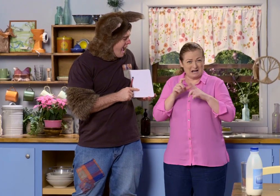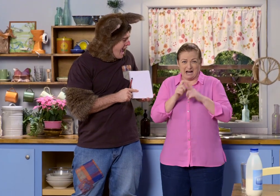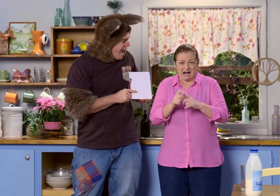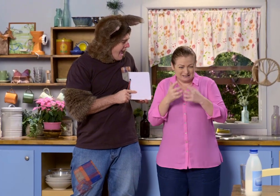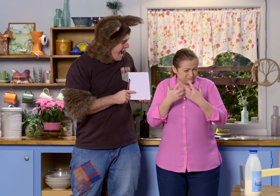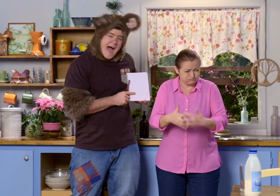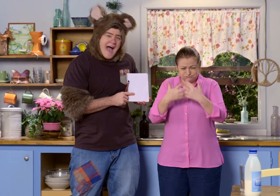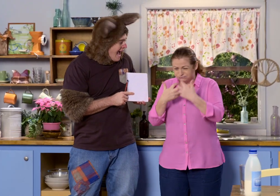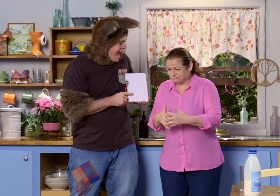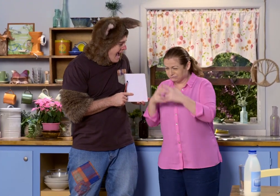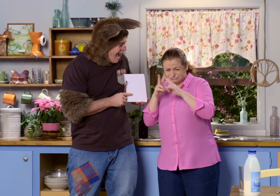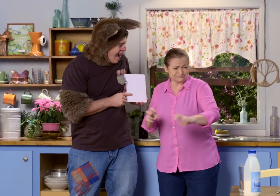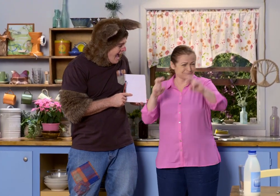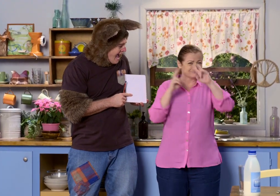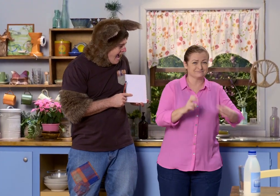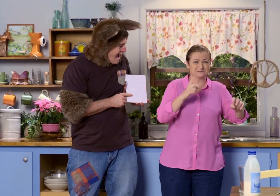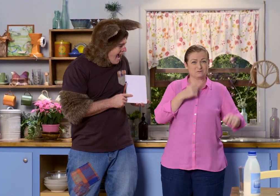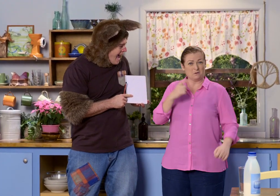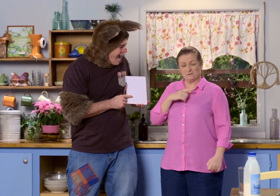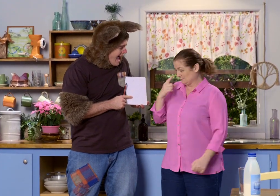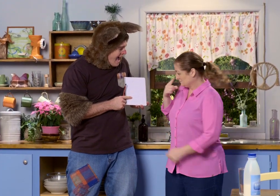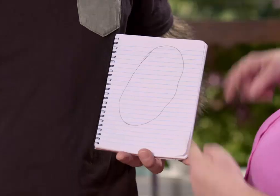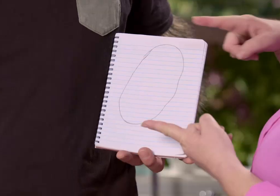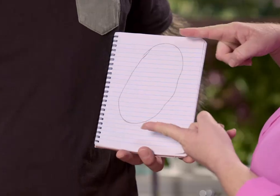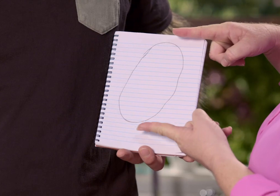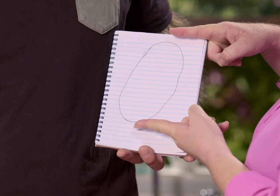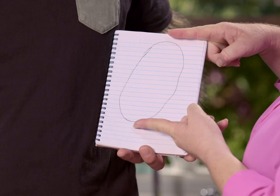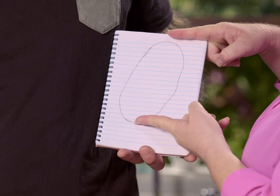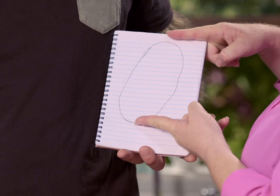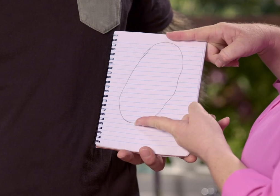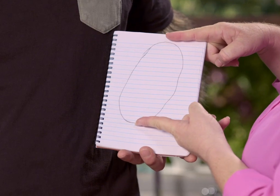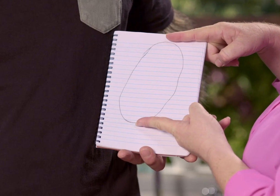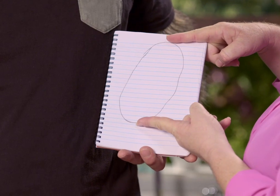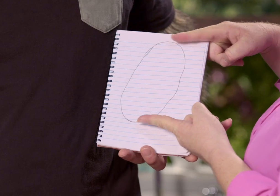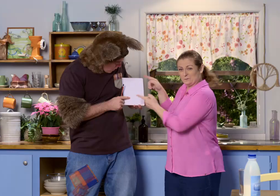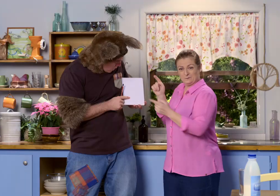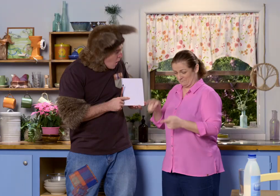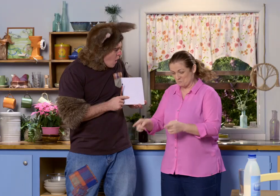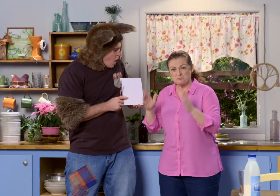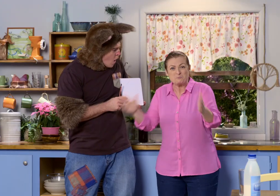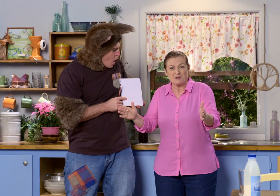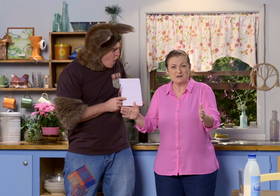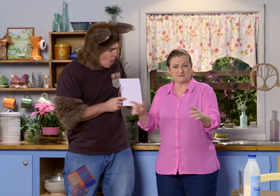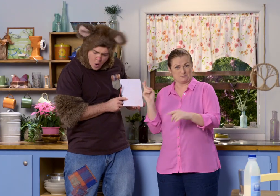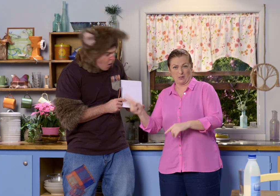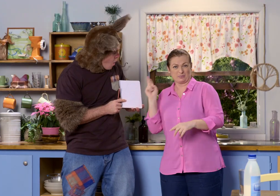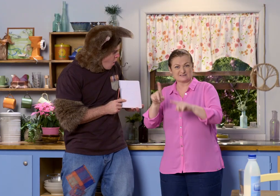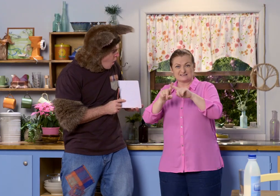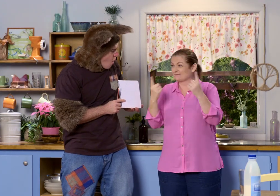Possum, it'll be very hard to solve the case. Look. This is such a small picture compared to the big footprint.